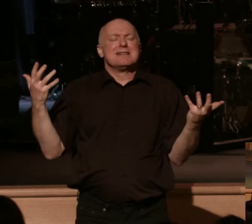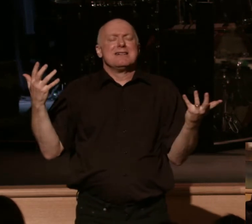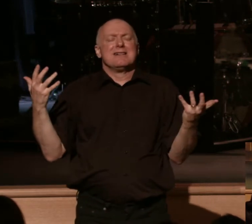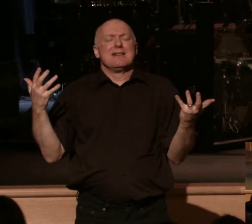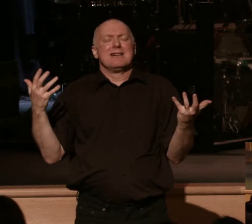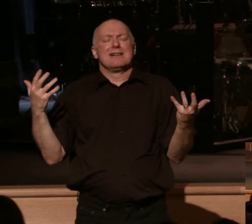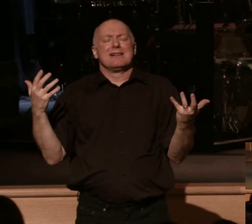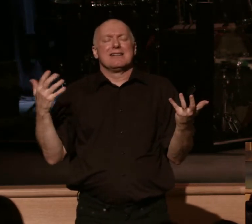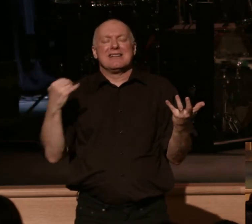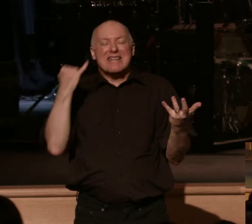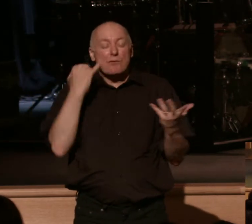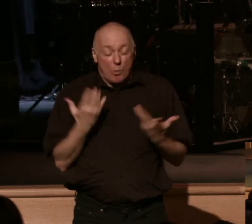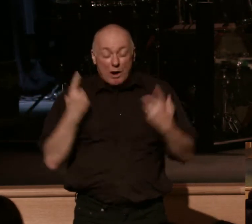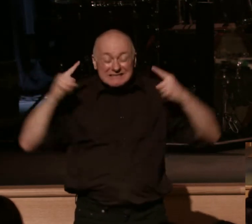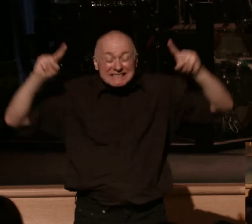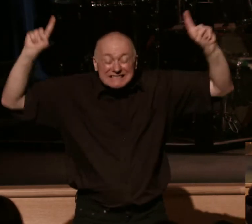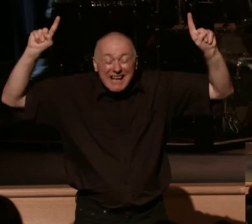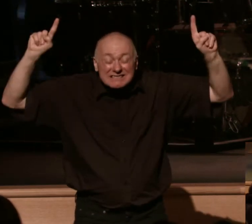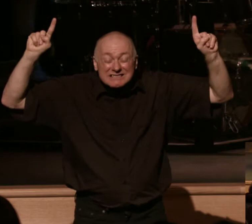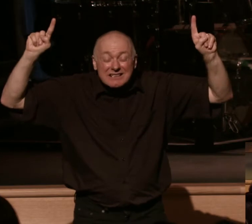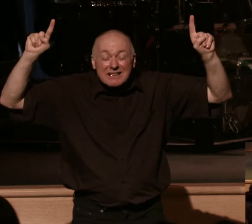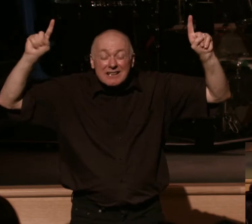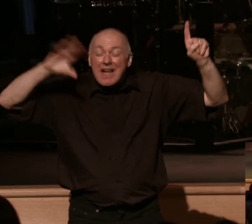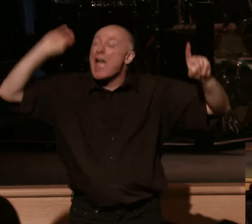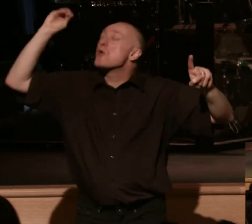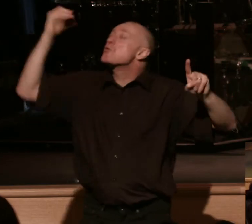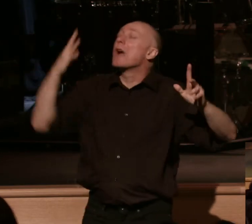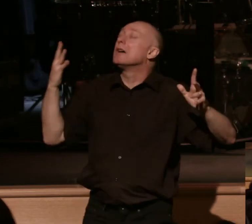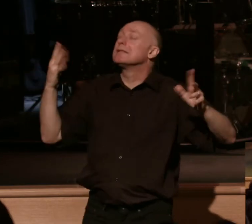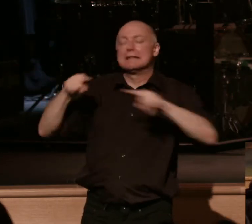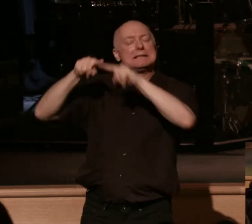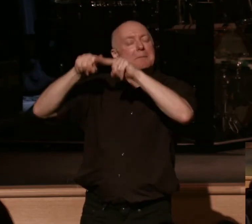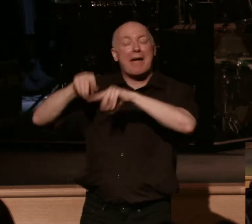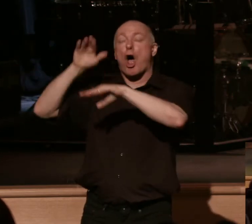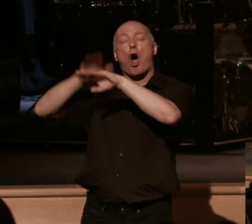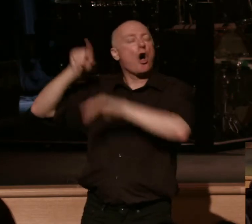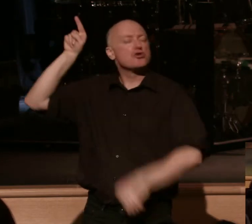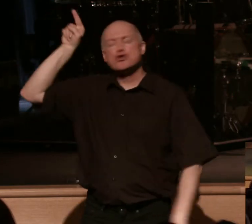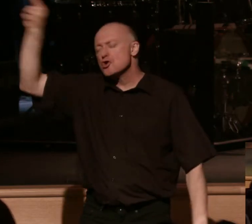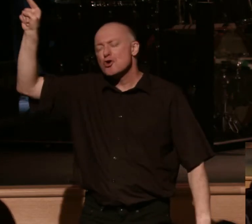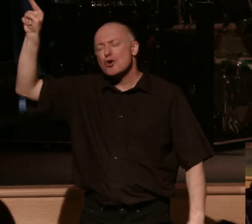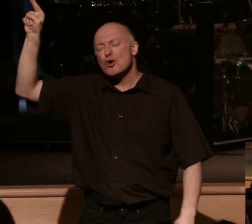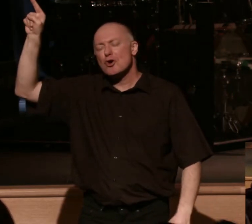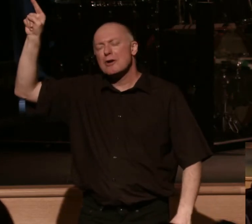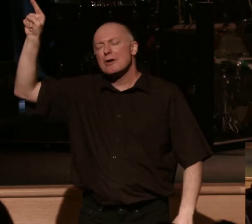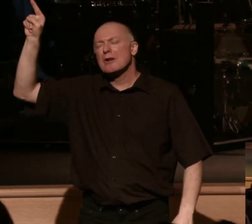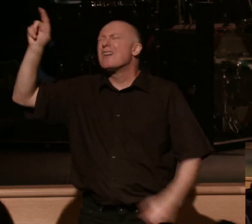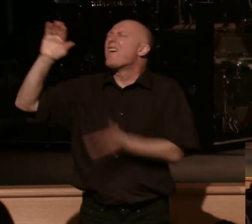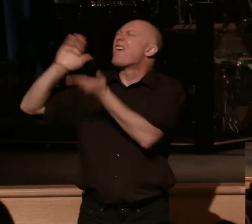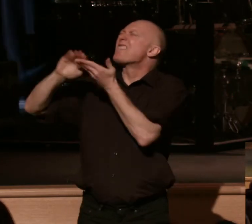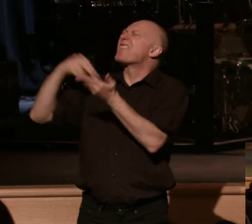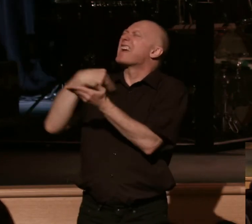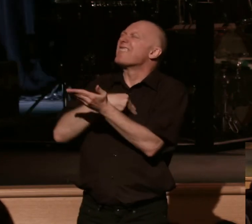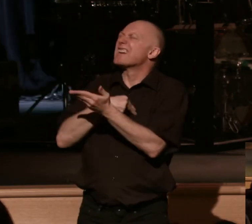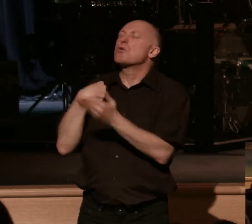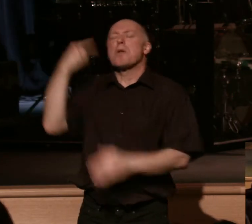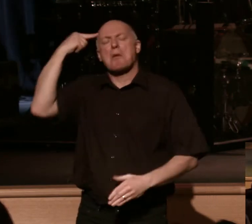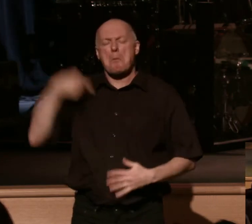any real fruitfulness, and grace from God, it's dependent upon You. So even now, Lord, forgive us for when we think we can do things,